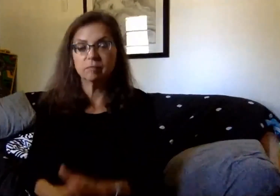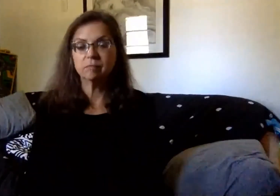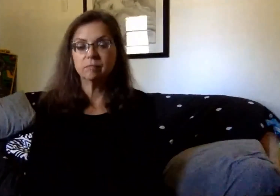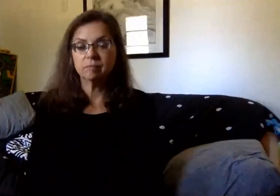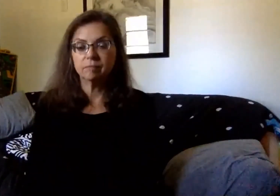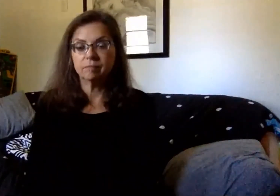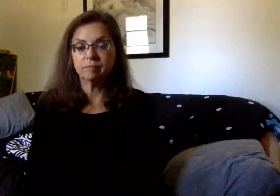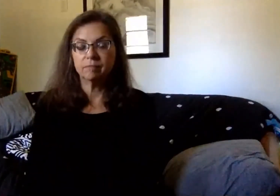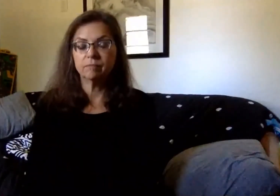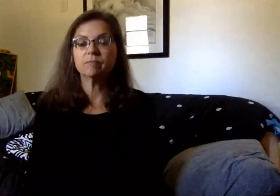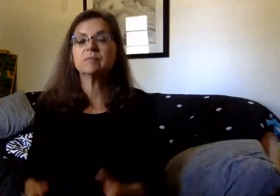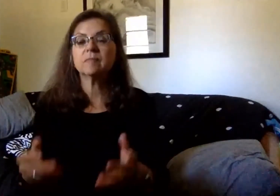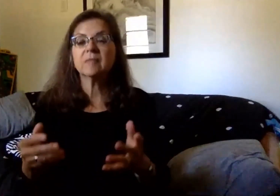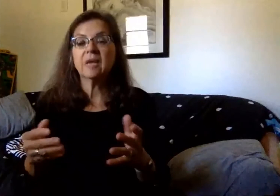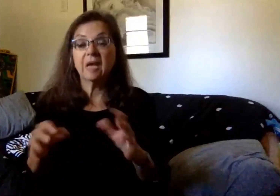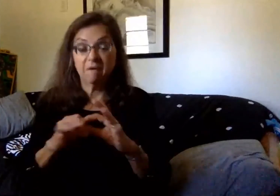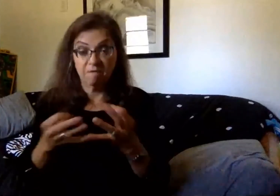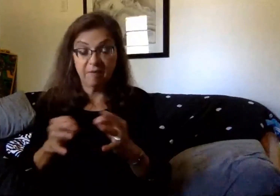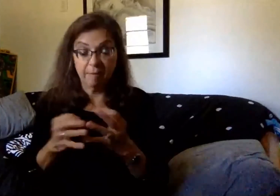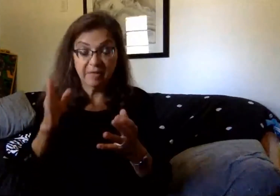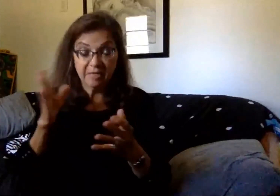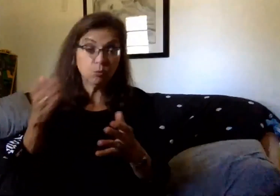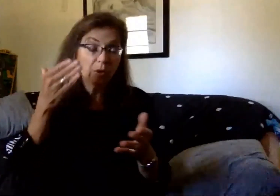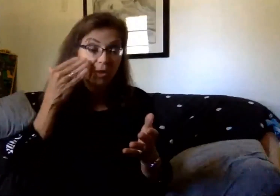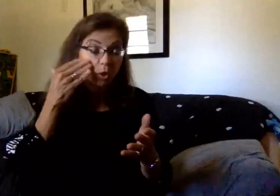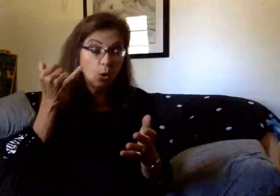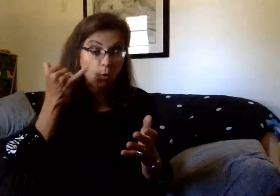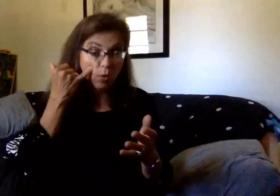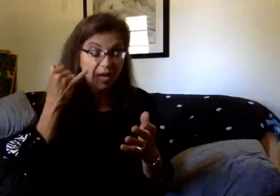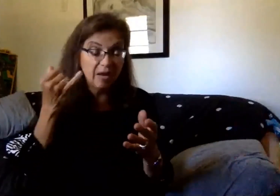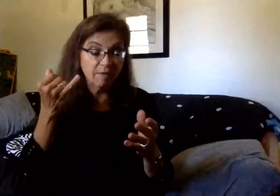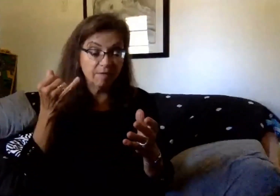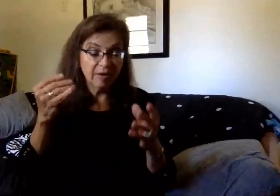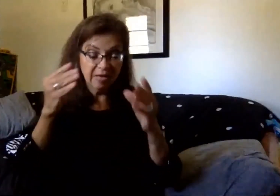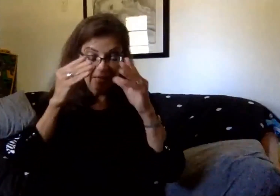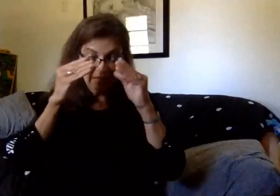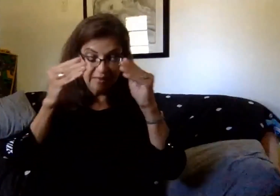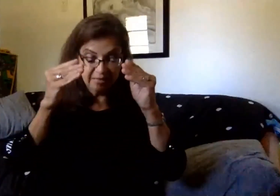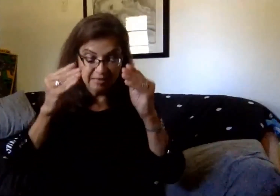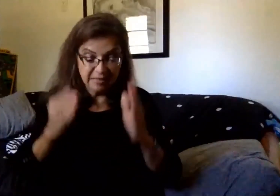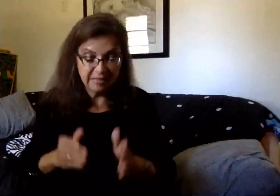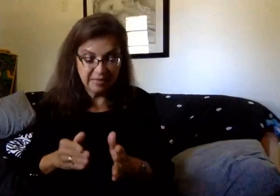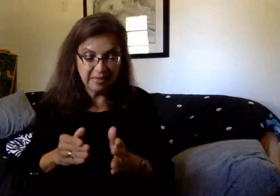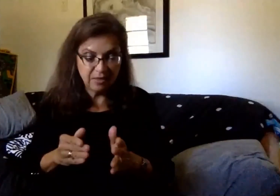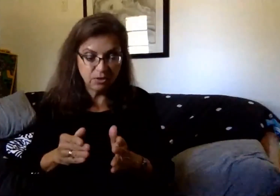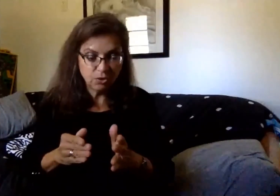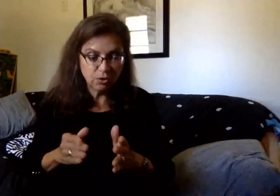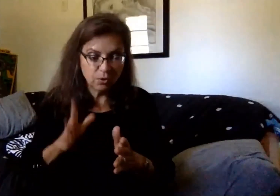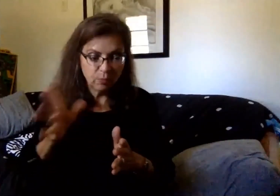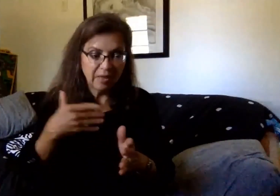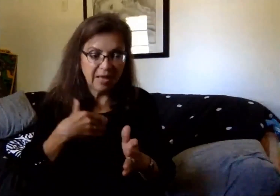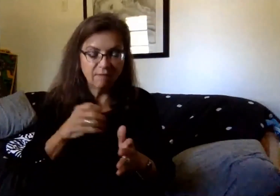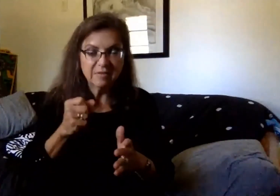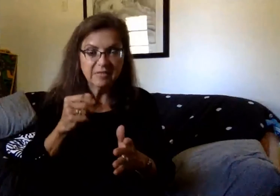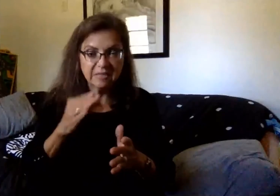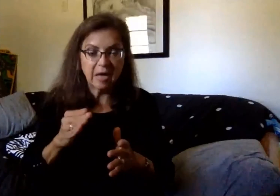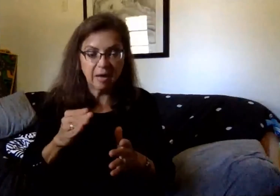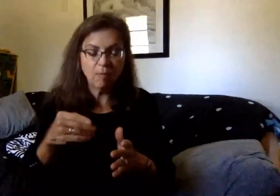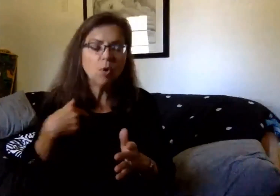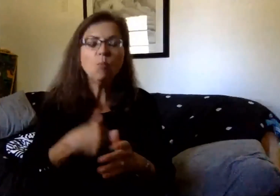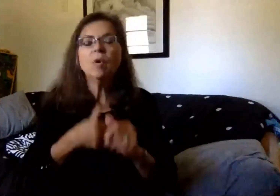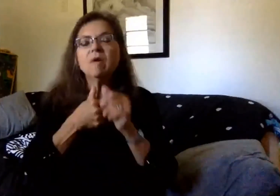In terms of the question, will families be notified if their assigned teachers are taking a leave of absence and a sub will be in their place? We'll follow our normal